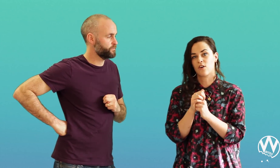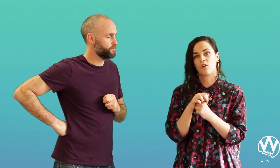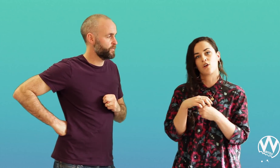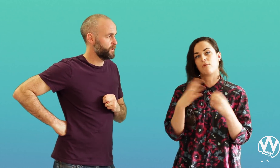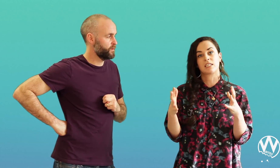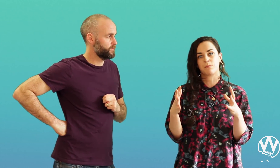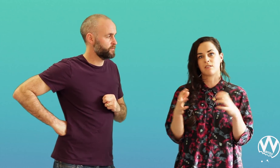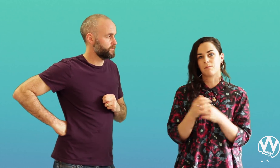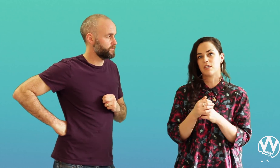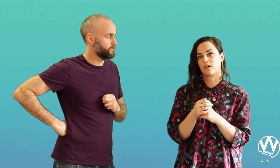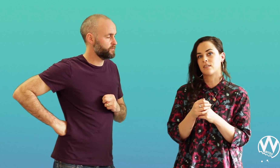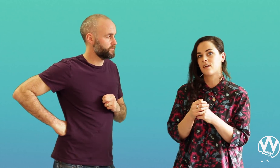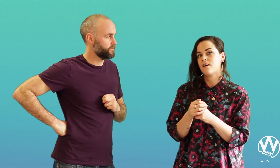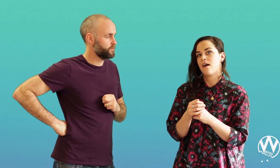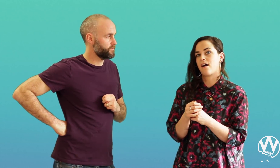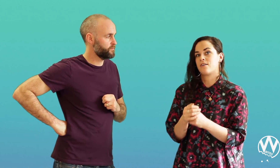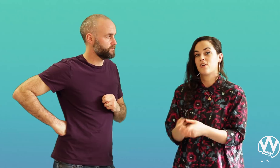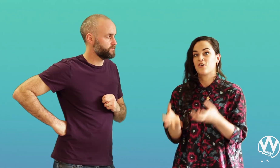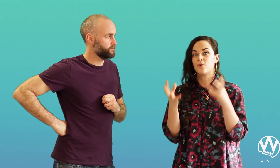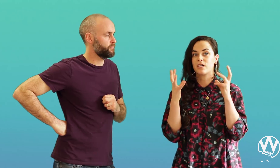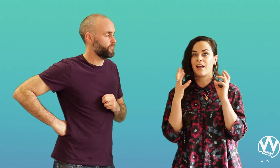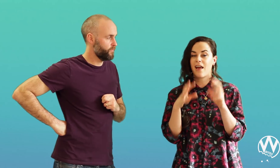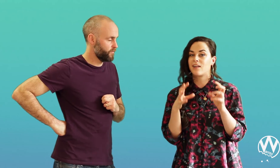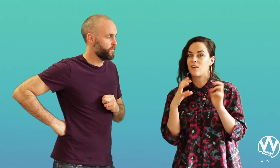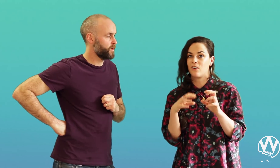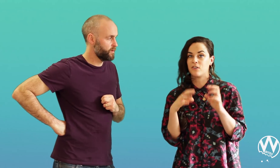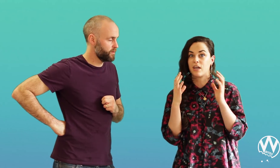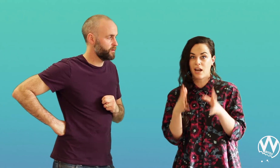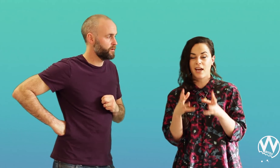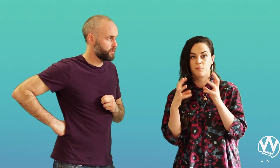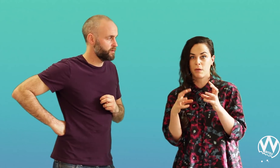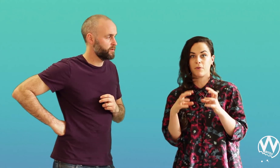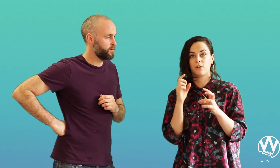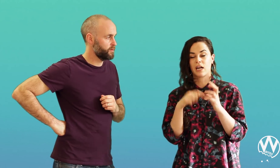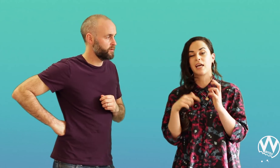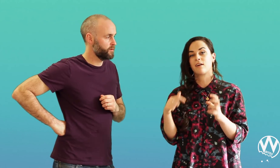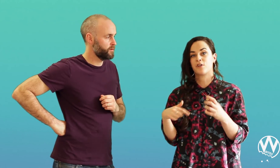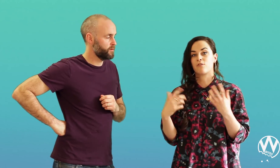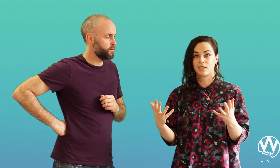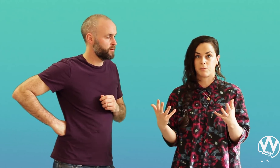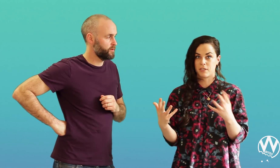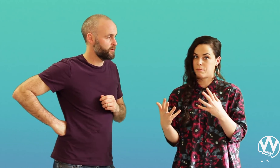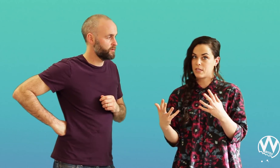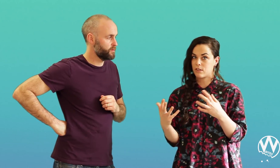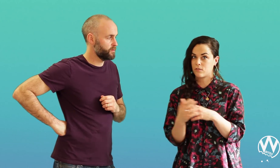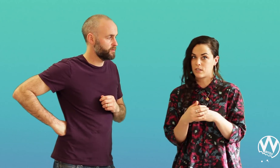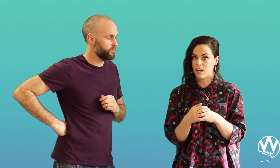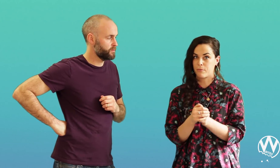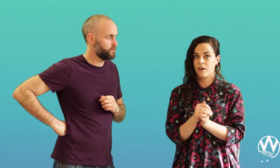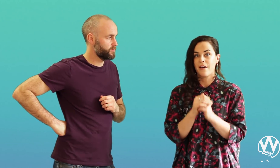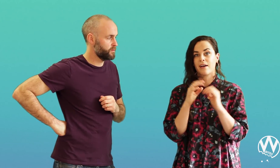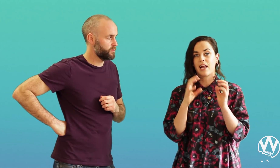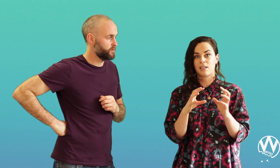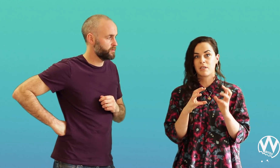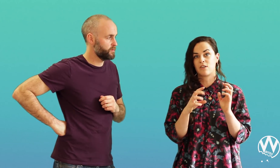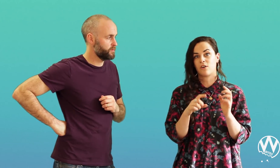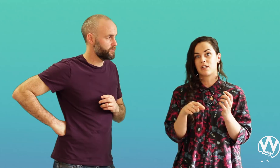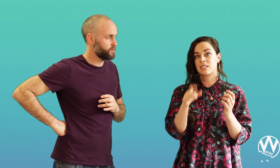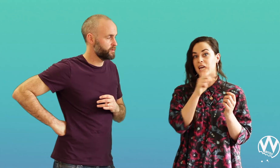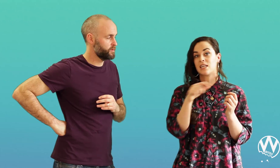you're looking up recipes on Pinterest and you can collect the people who are clicking on your recipes on Pinterest, for example, collect them as an audience, take